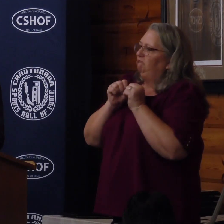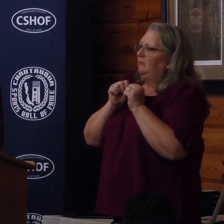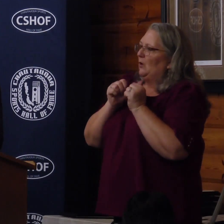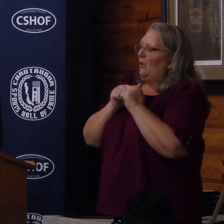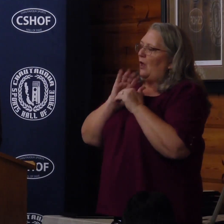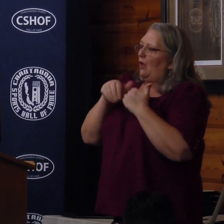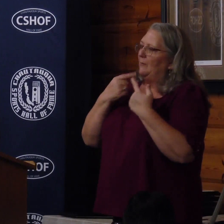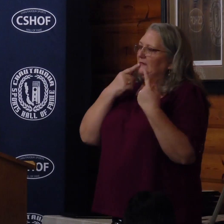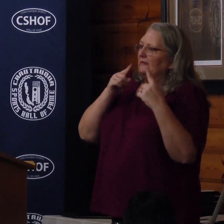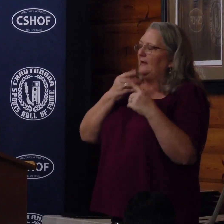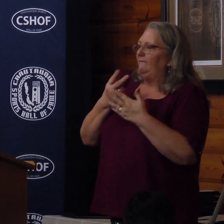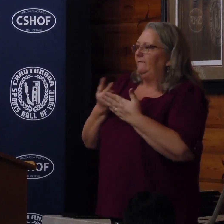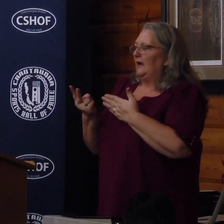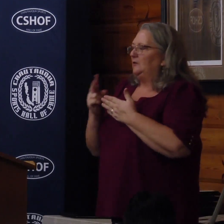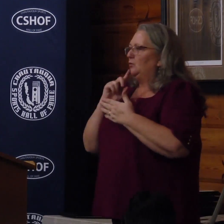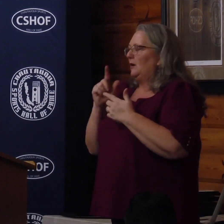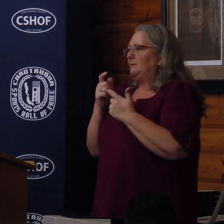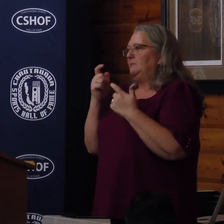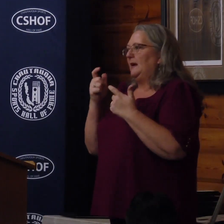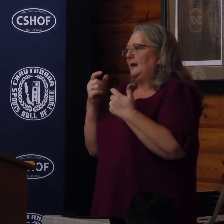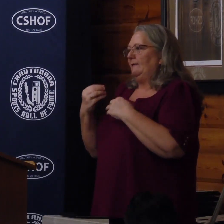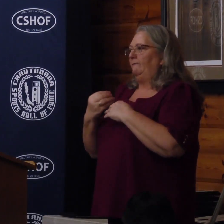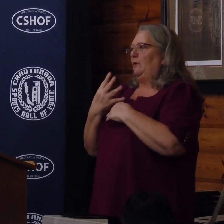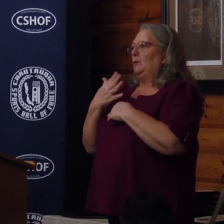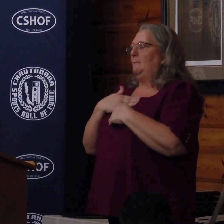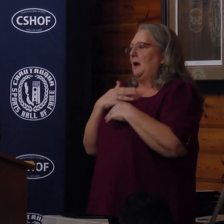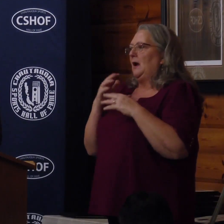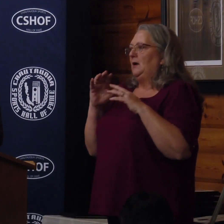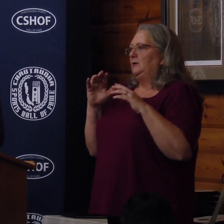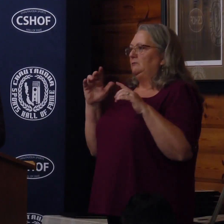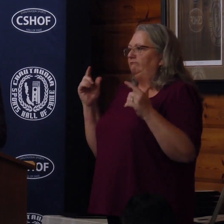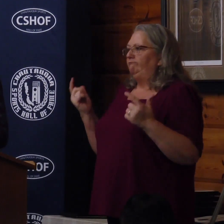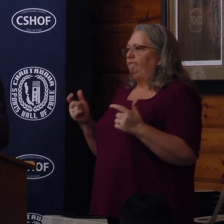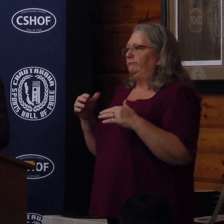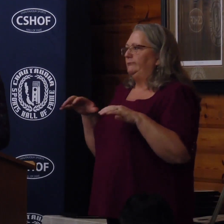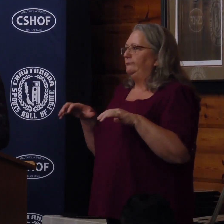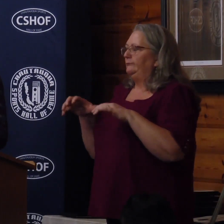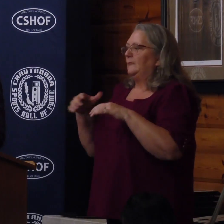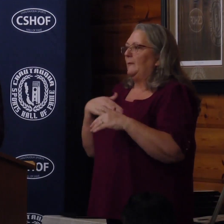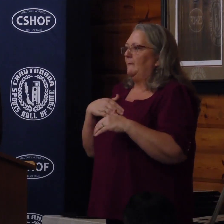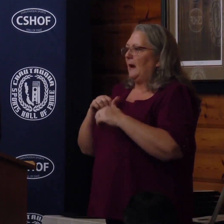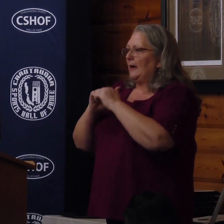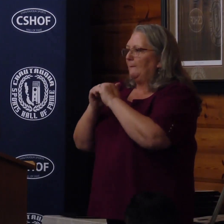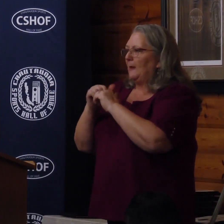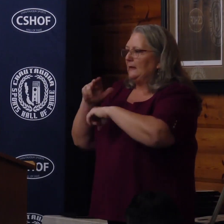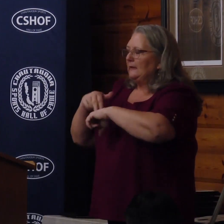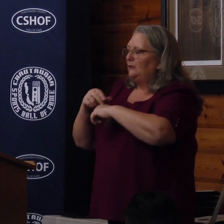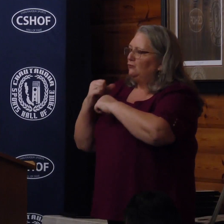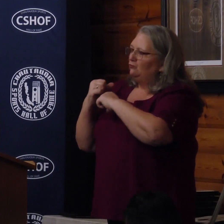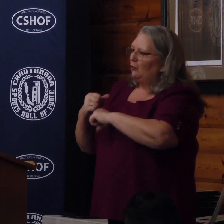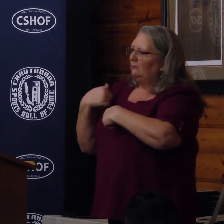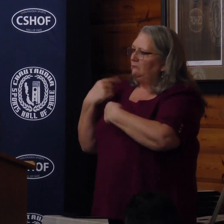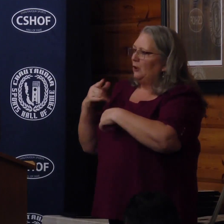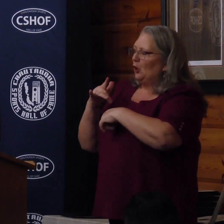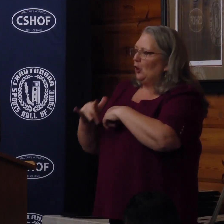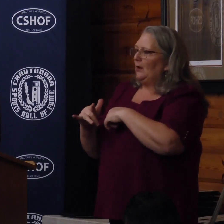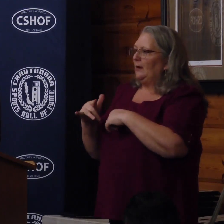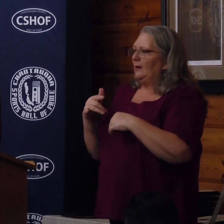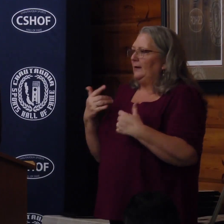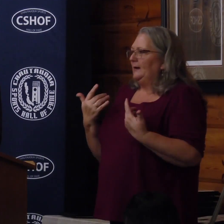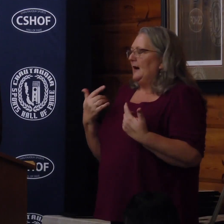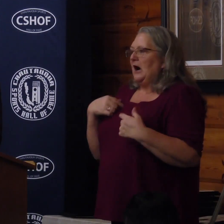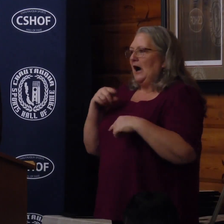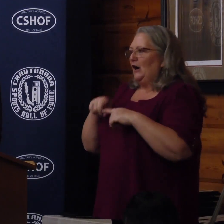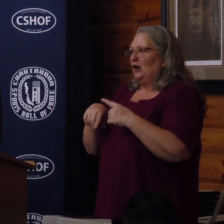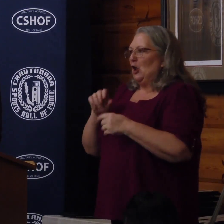have been a huge influence in my journeys. My competitive nature was strong from an early age. I couldn't lose at any